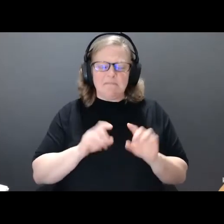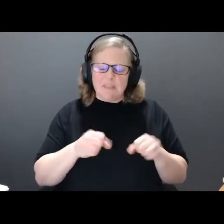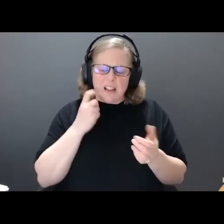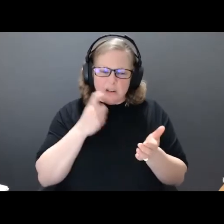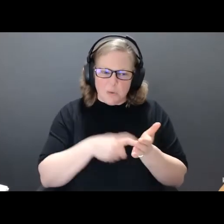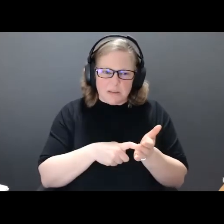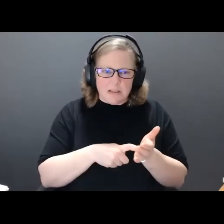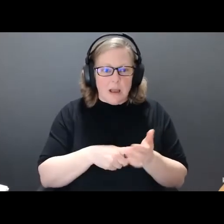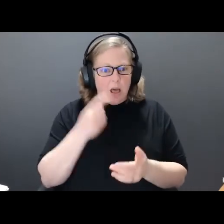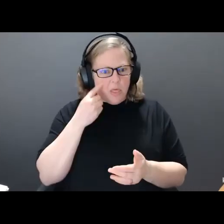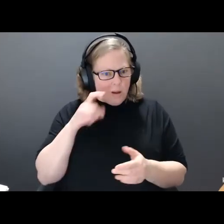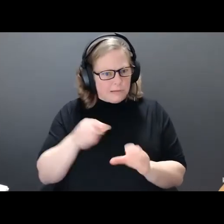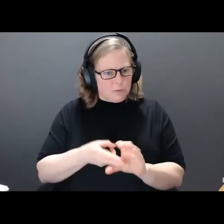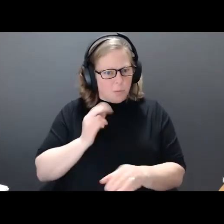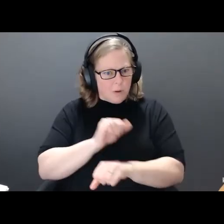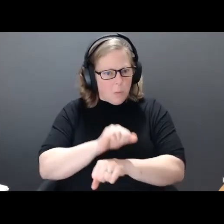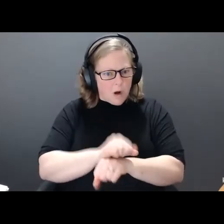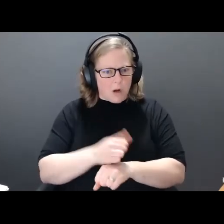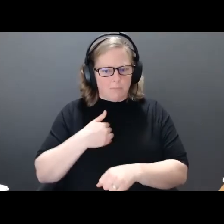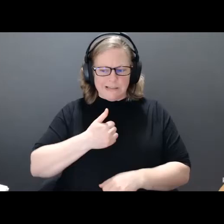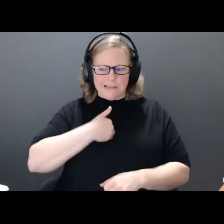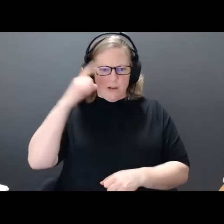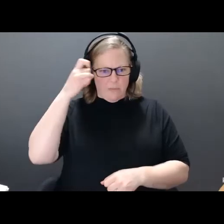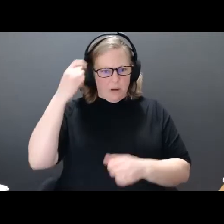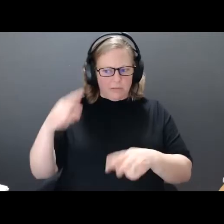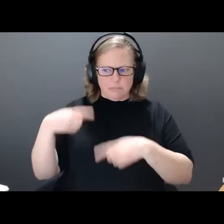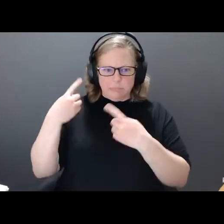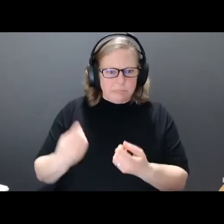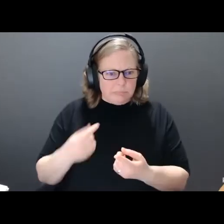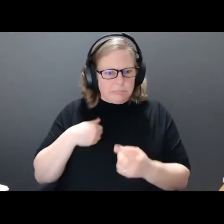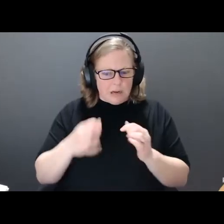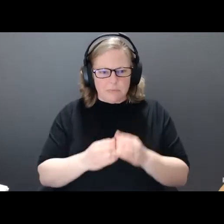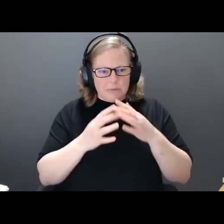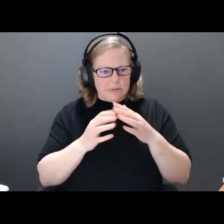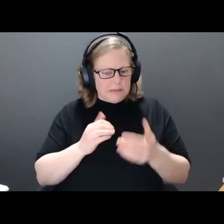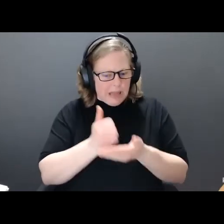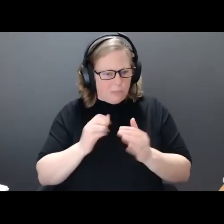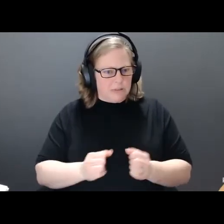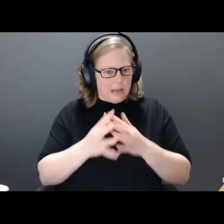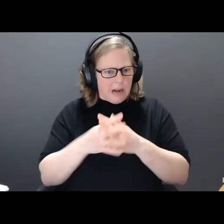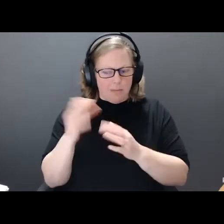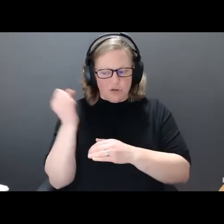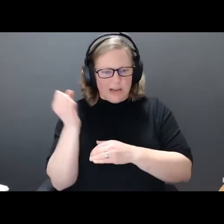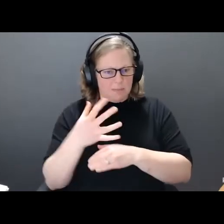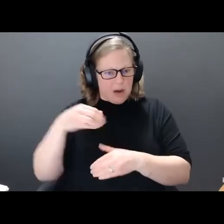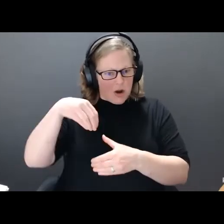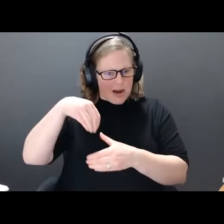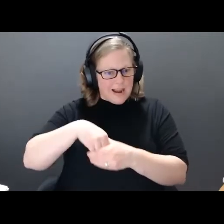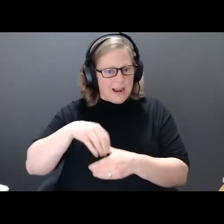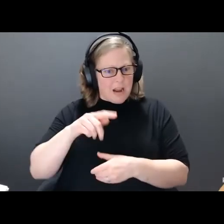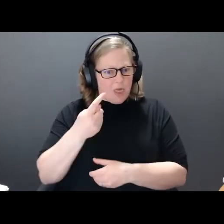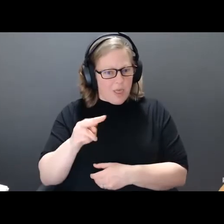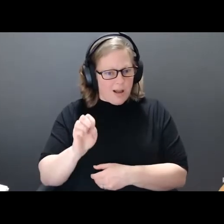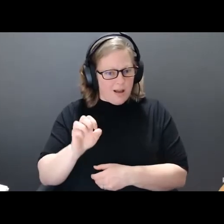I've been a self-employed actor all my life. I'm one of the founders of Shakespeare in the Ruins. But even though my limp